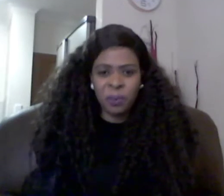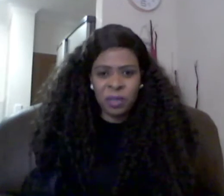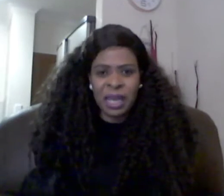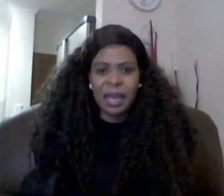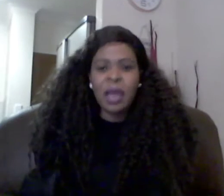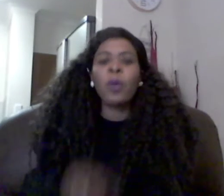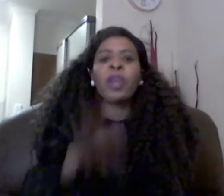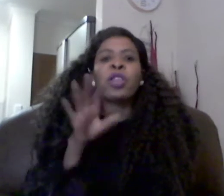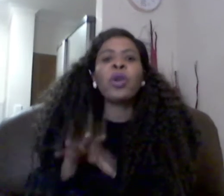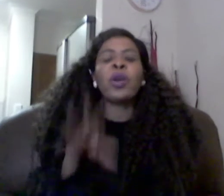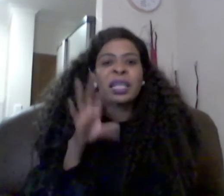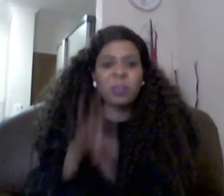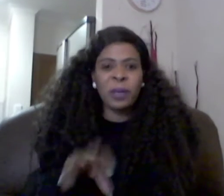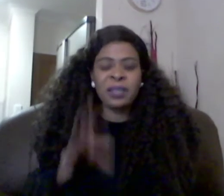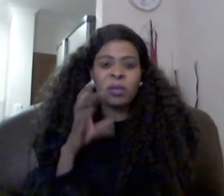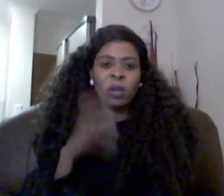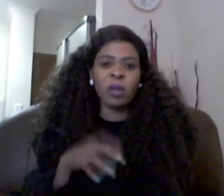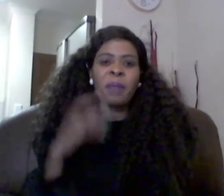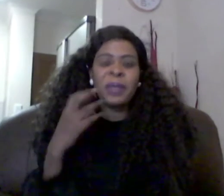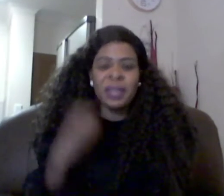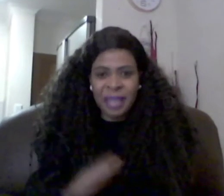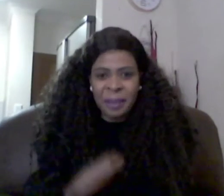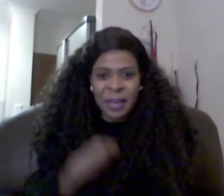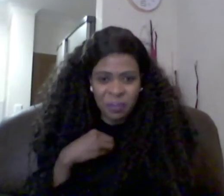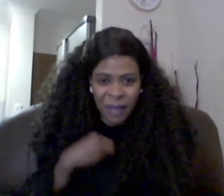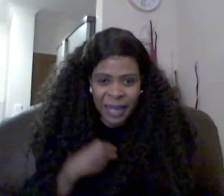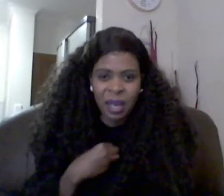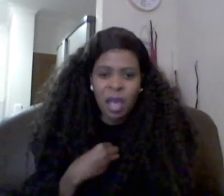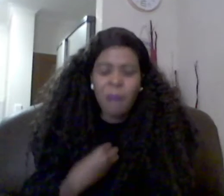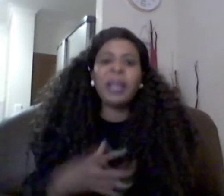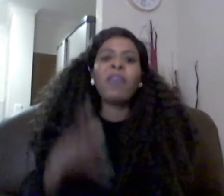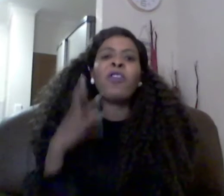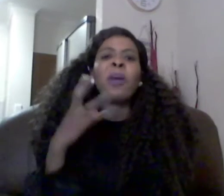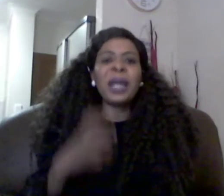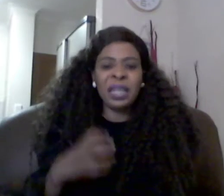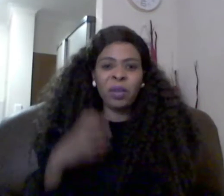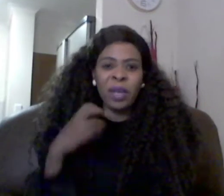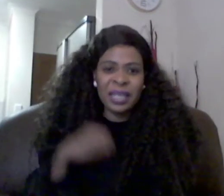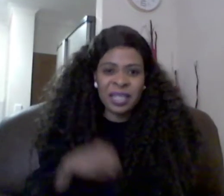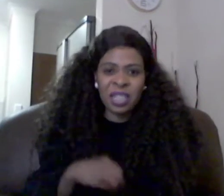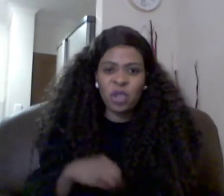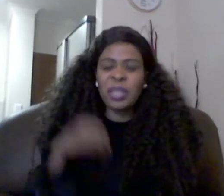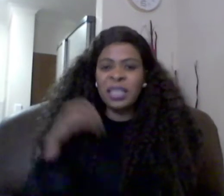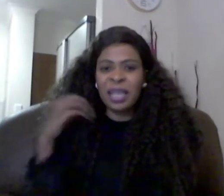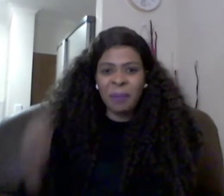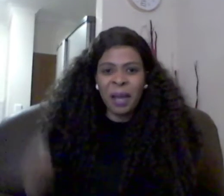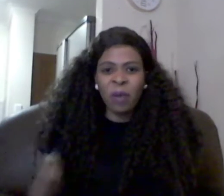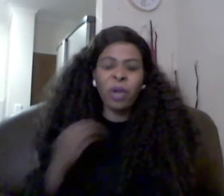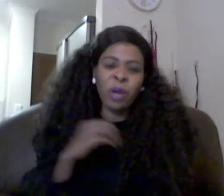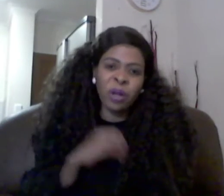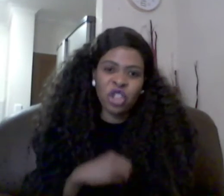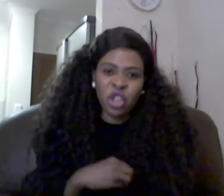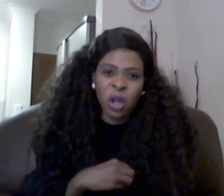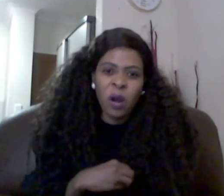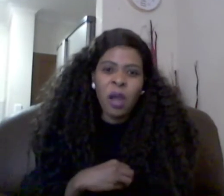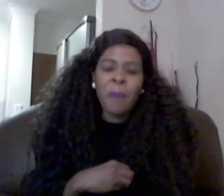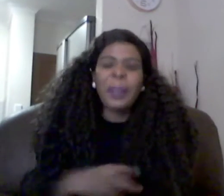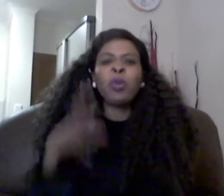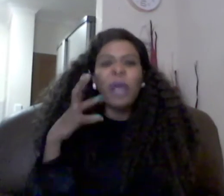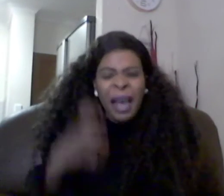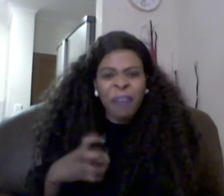say with you your experience is not gonna be the same as mine but if you are battling you're in a situation like man where you are not sure but you love